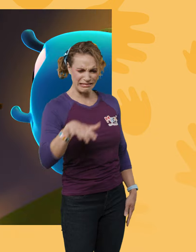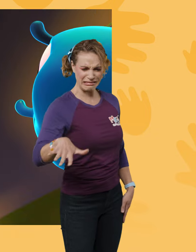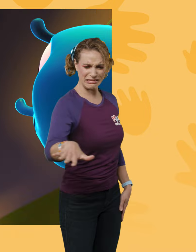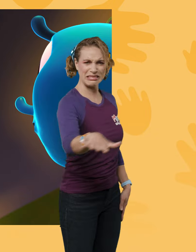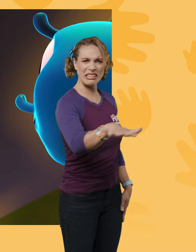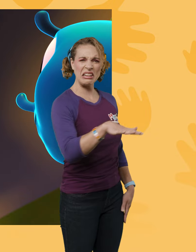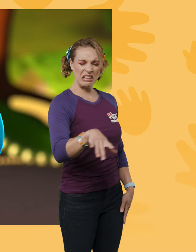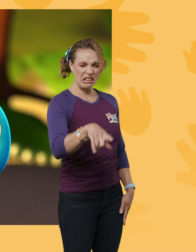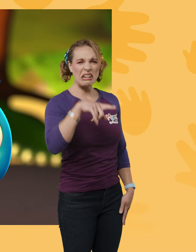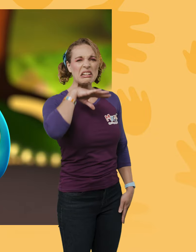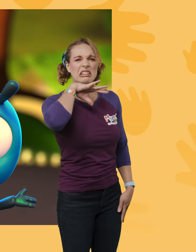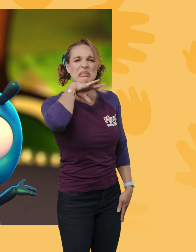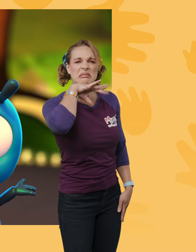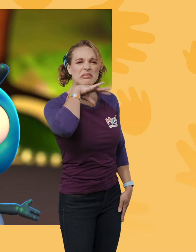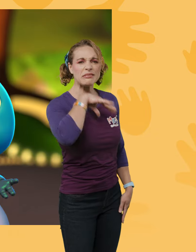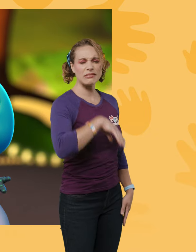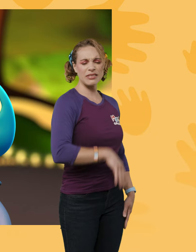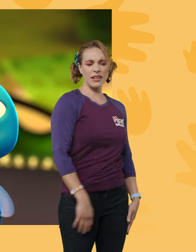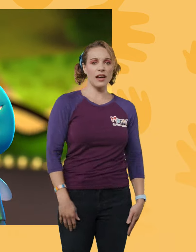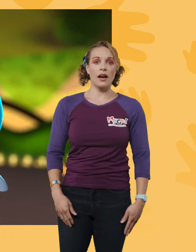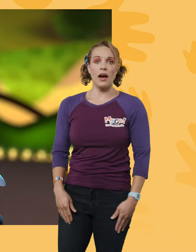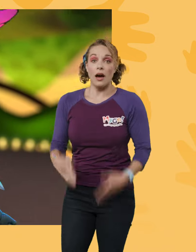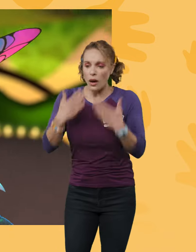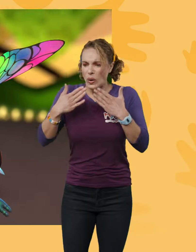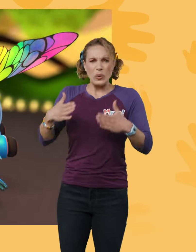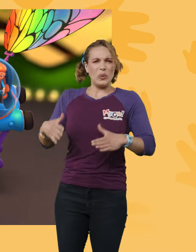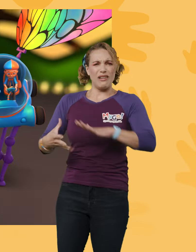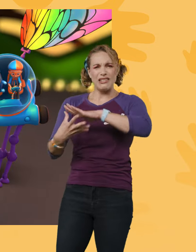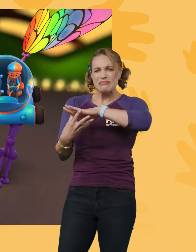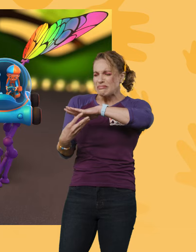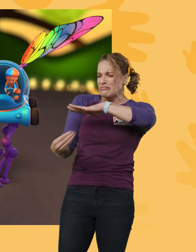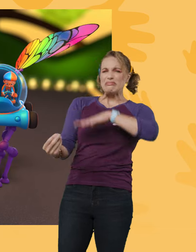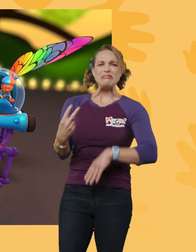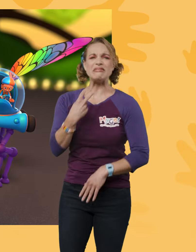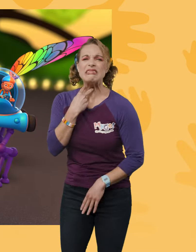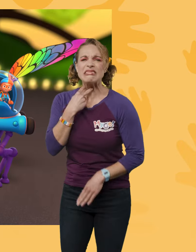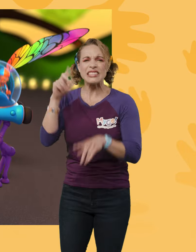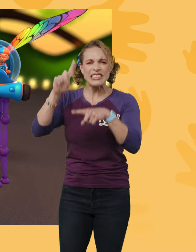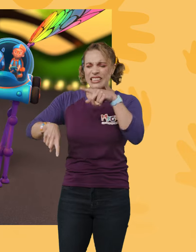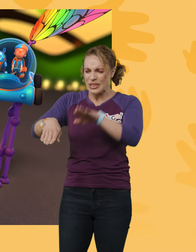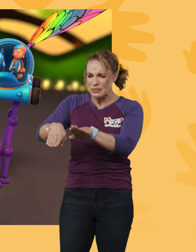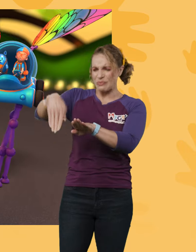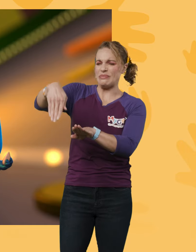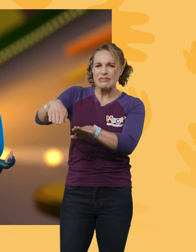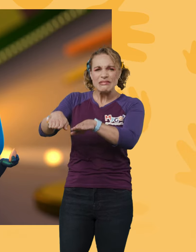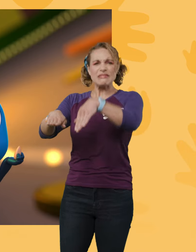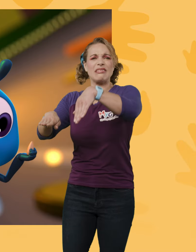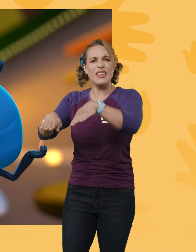Look at all that mess! Oh! Oh! The glue has us stuck in place! That's because